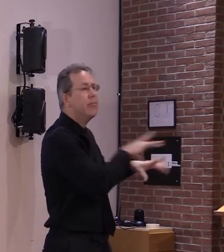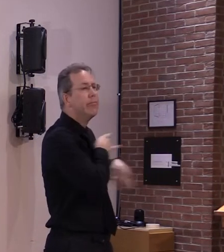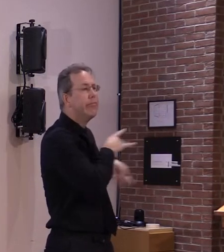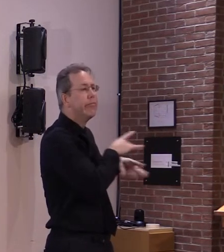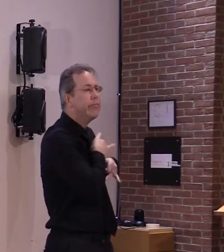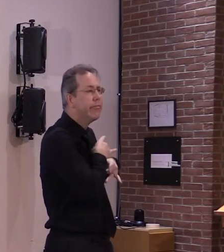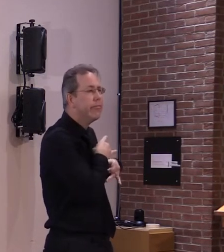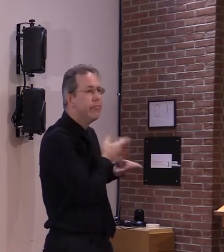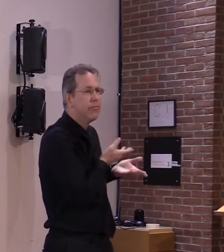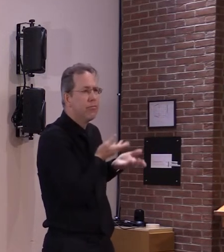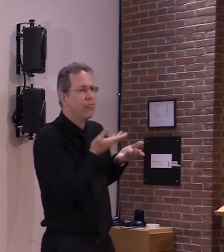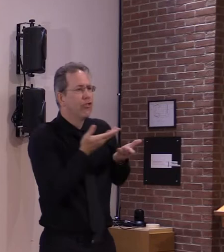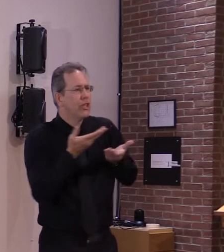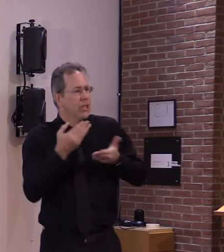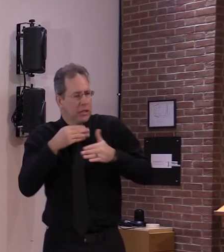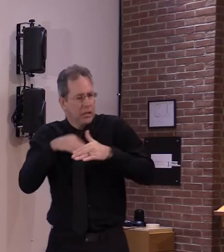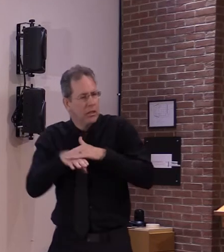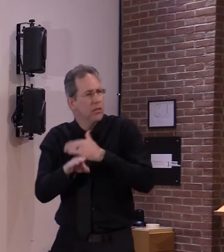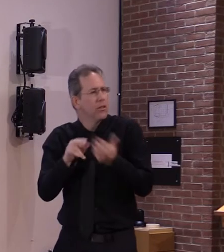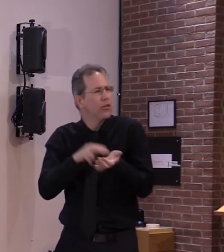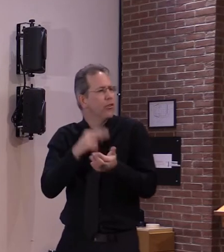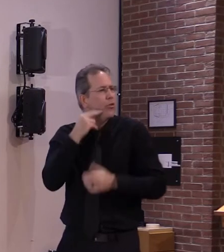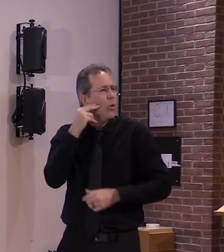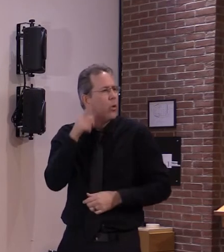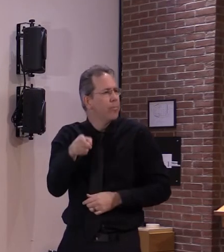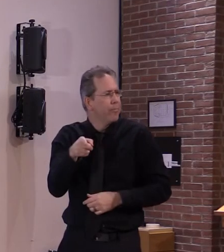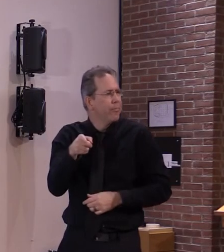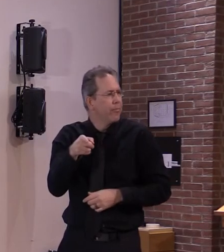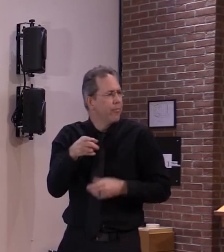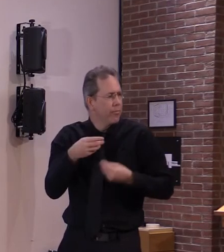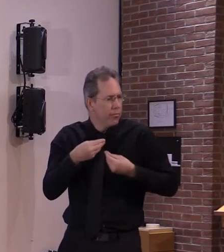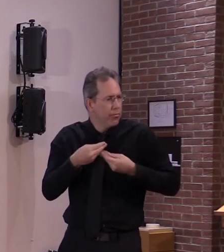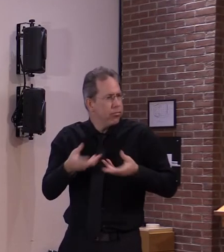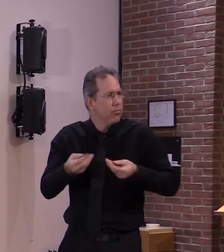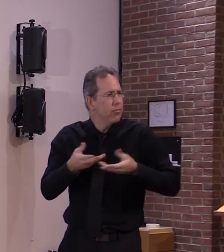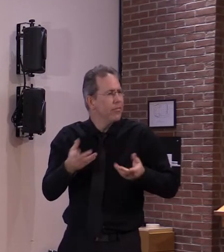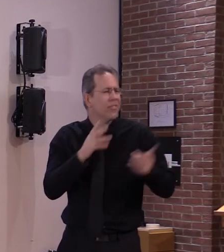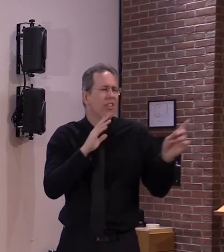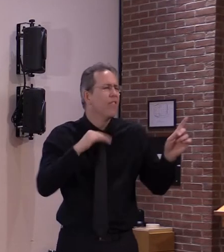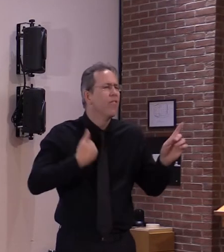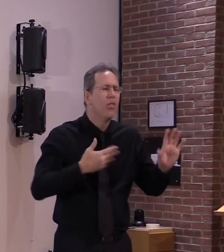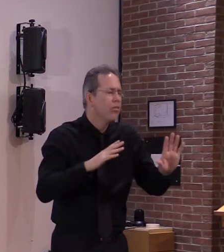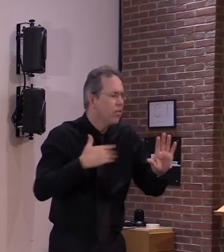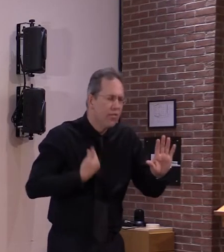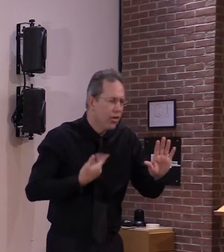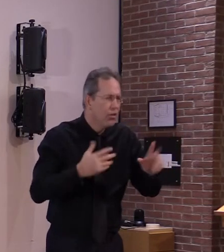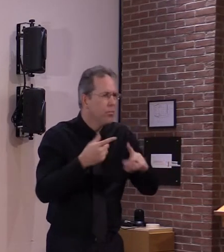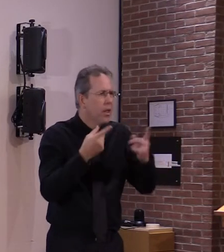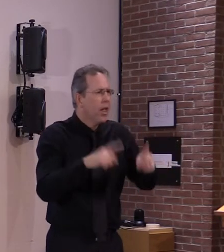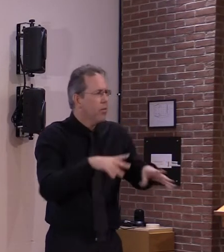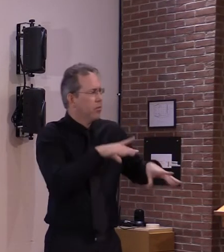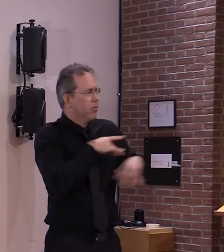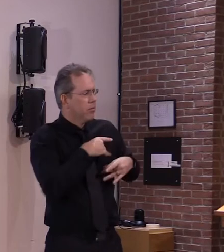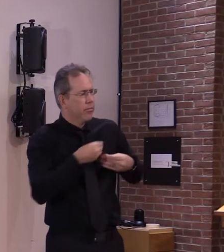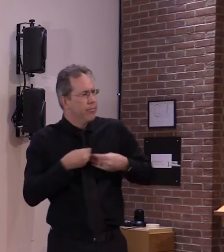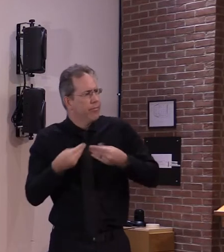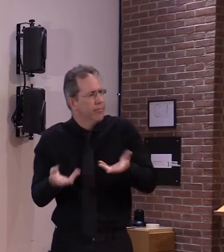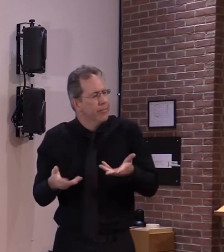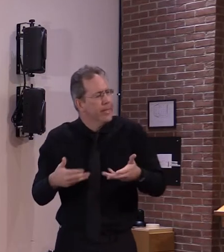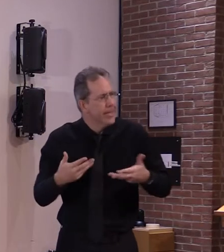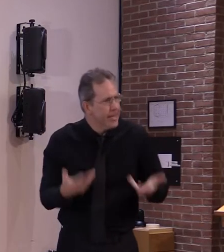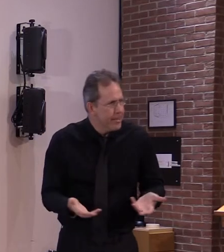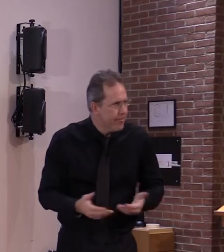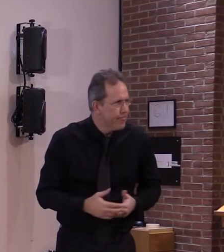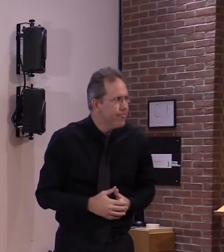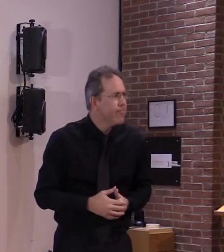others to the virus so it you know there's no simple answer but when we look at the epidemiologic